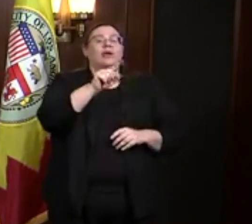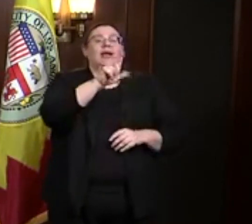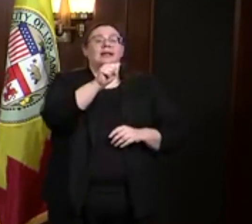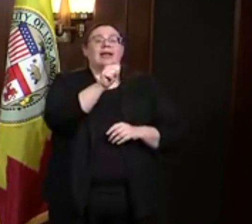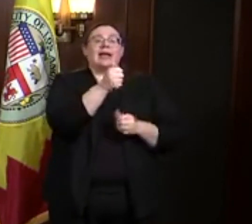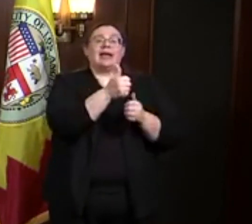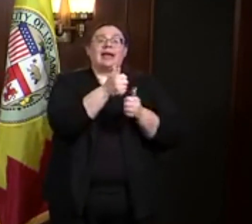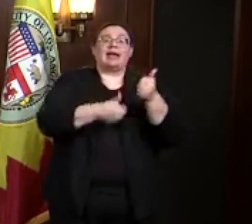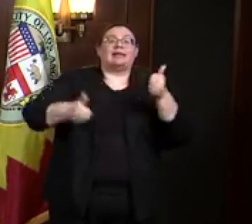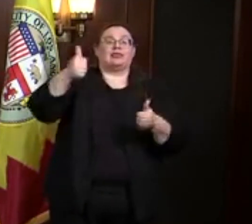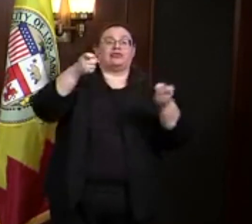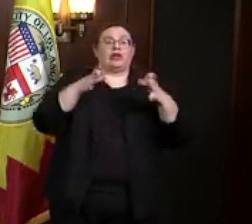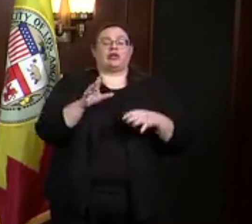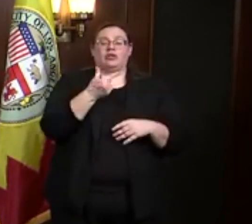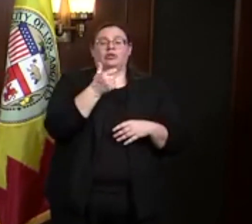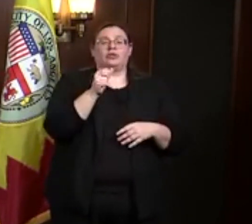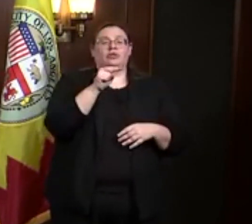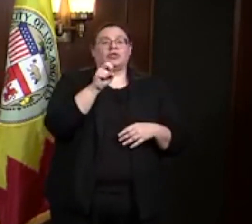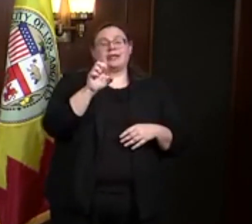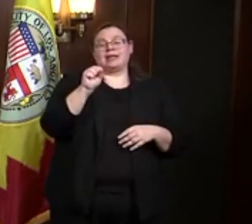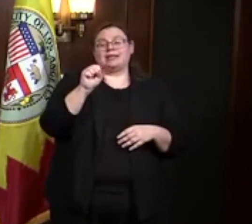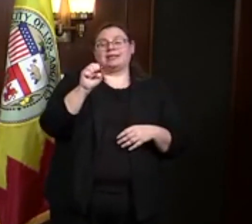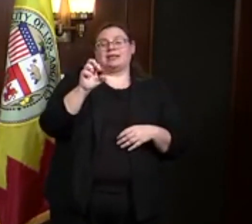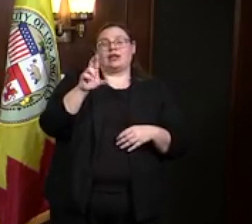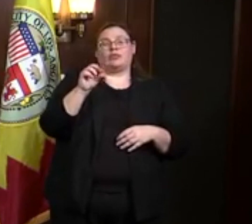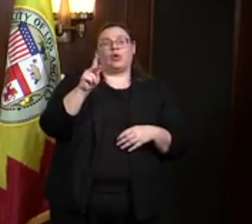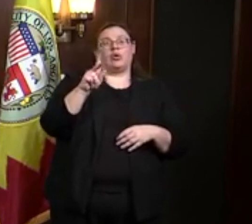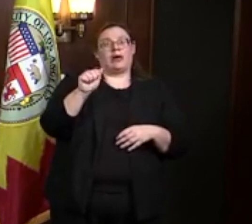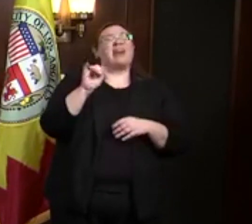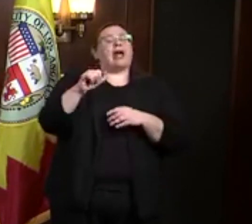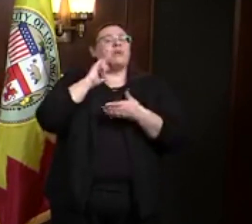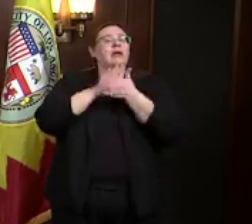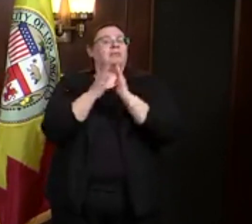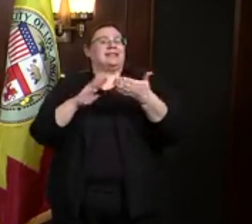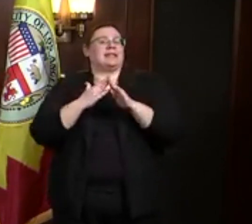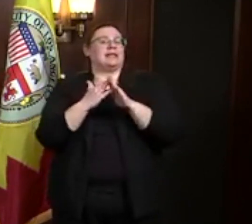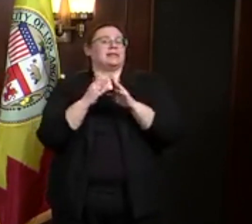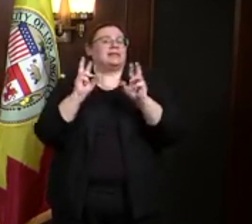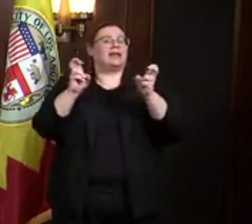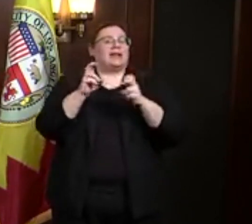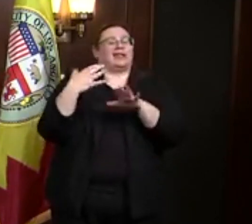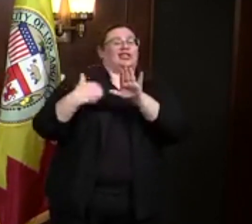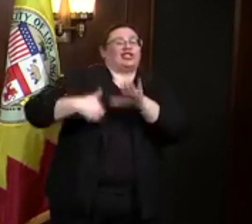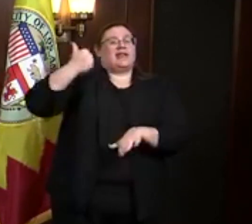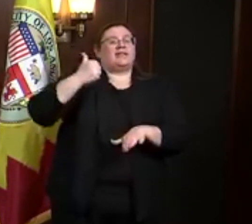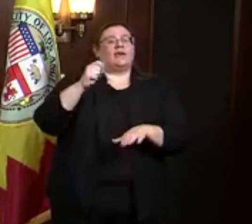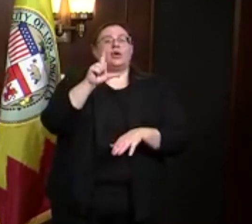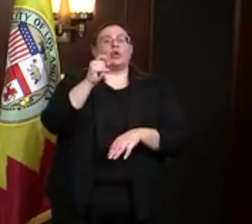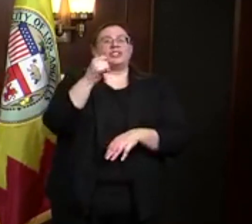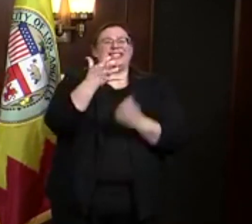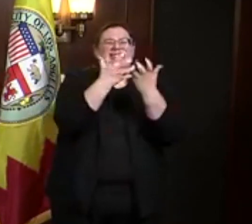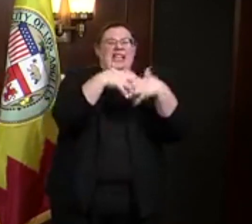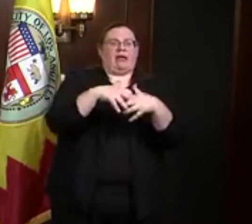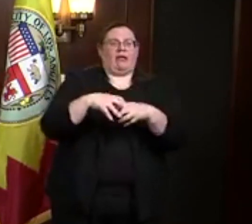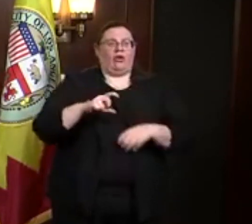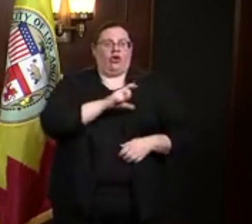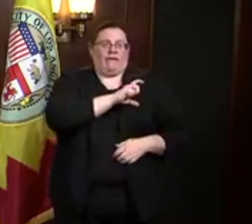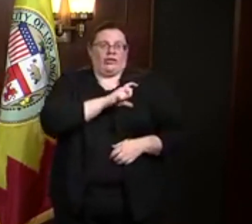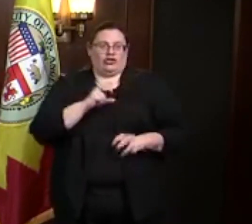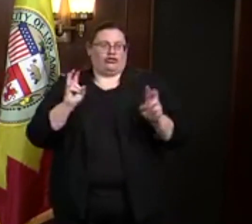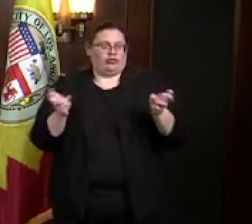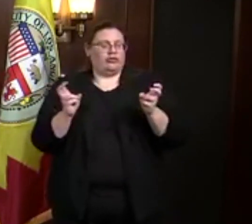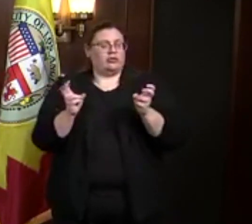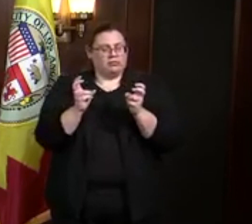Director, Gene Sirocco, to act as our city's chief logistics officer. His job is to use our purchasing power,